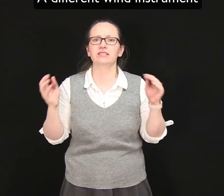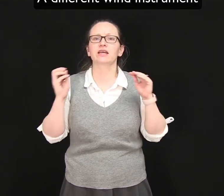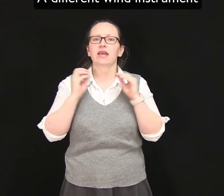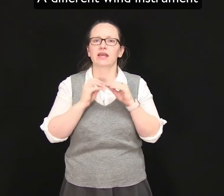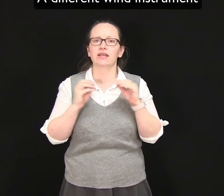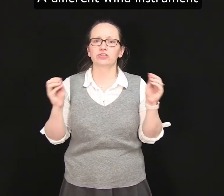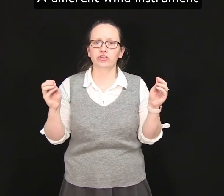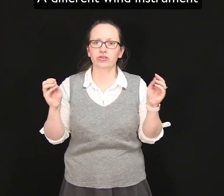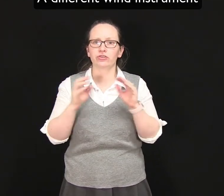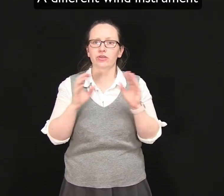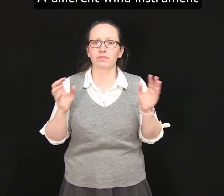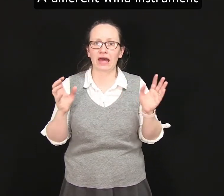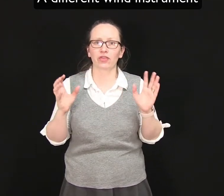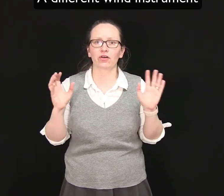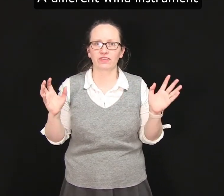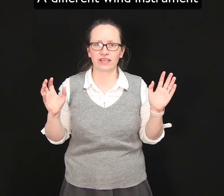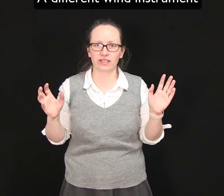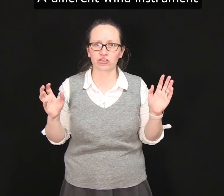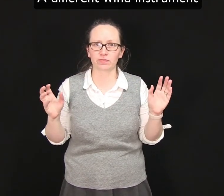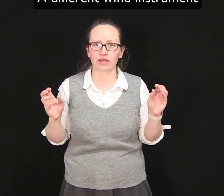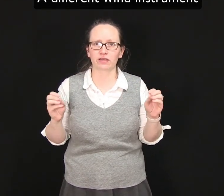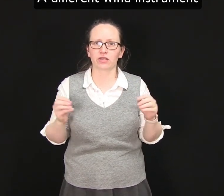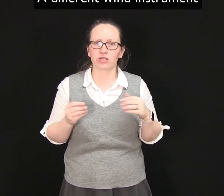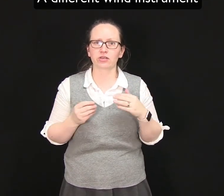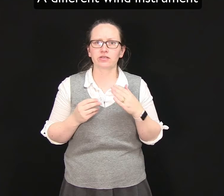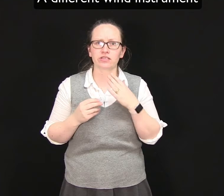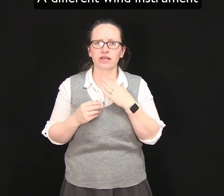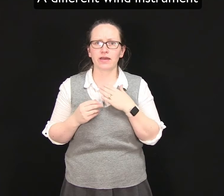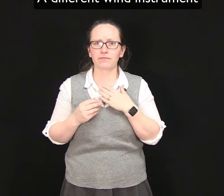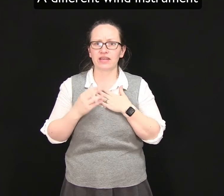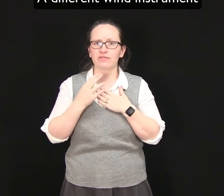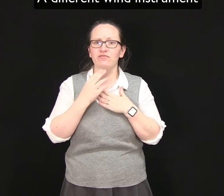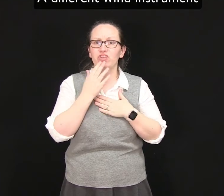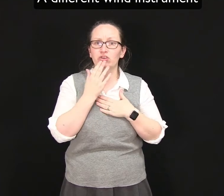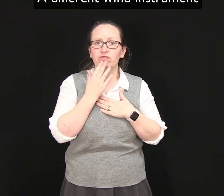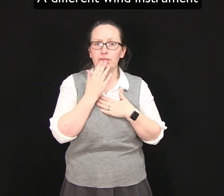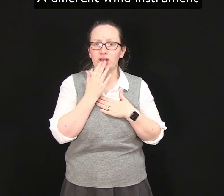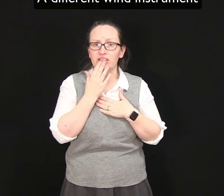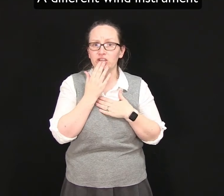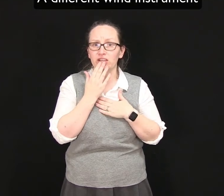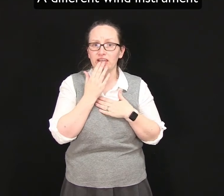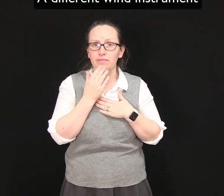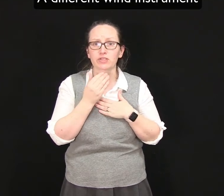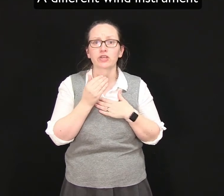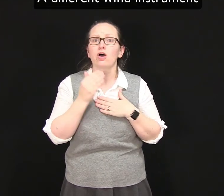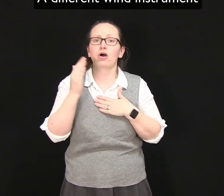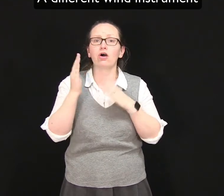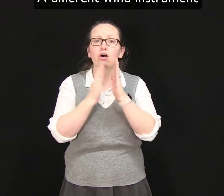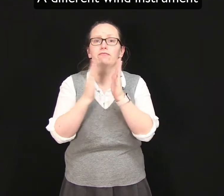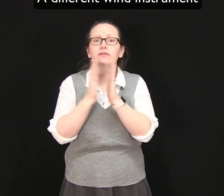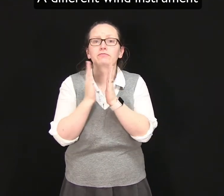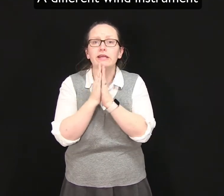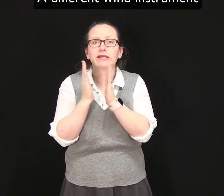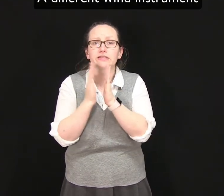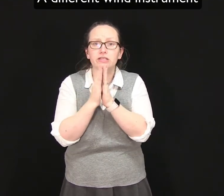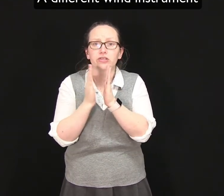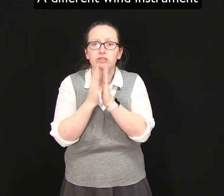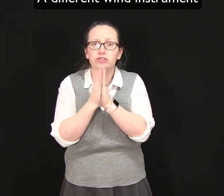into the mouth of the instrument. So this can be through vibrating your lips or often reeds are used